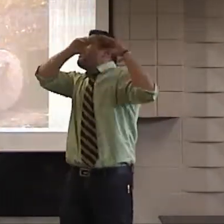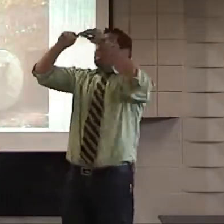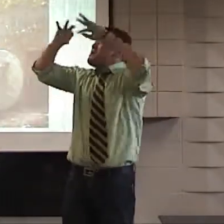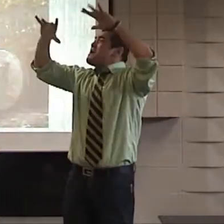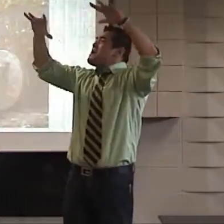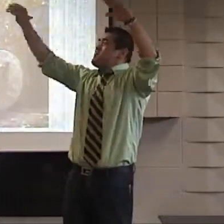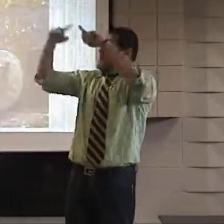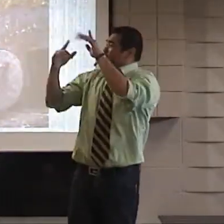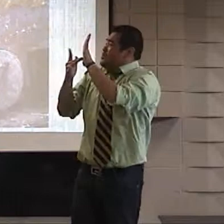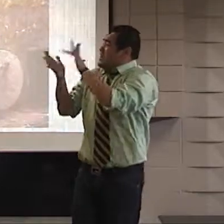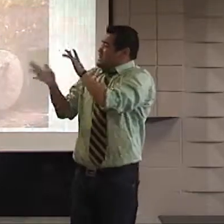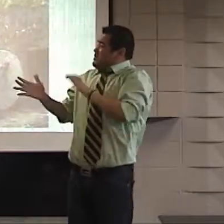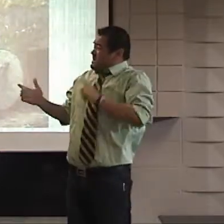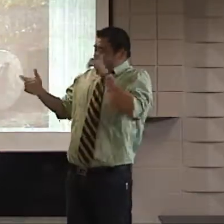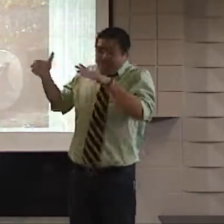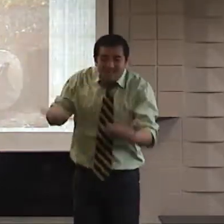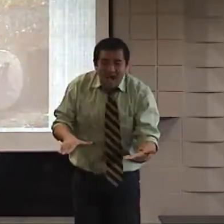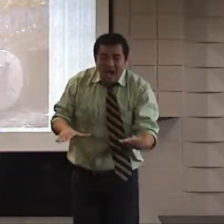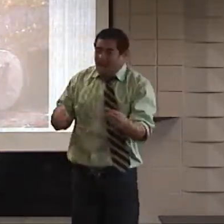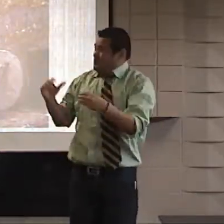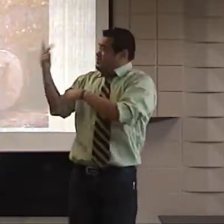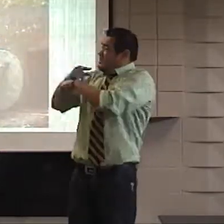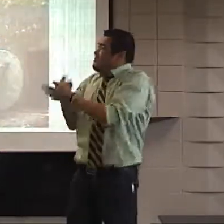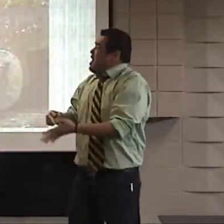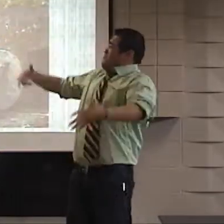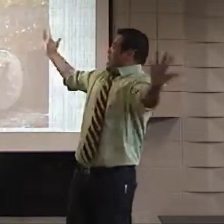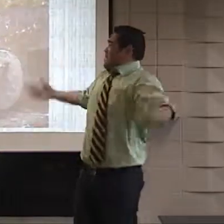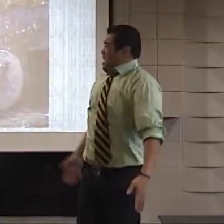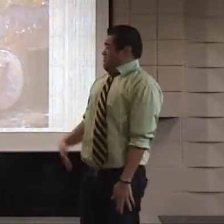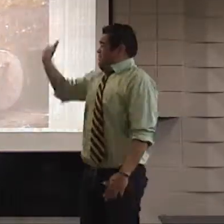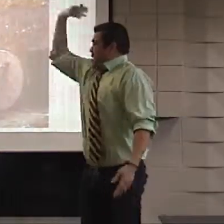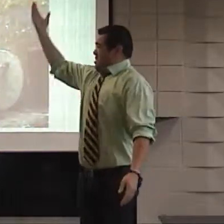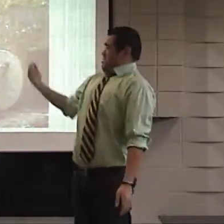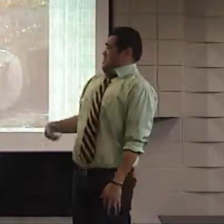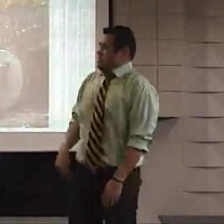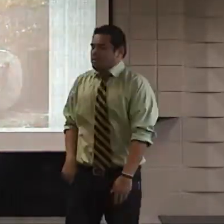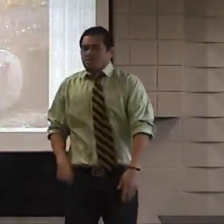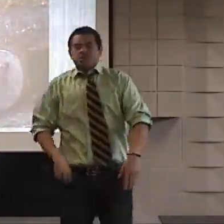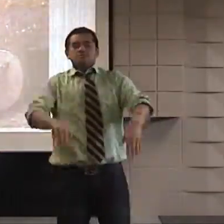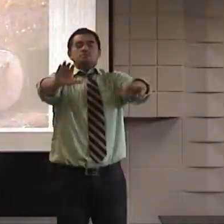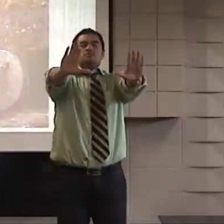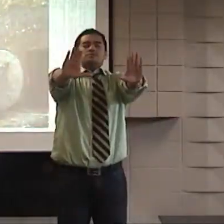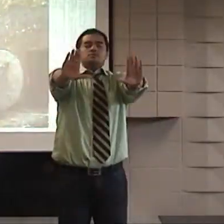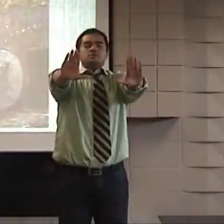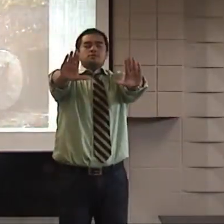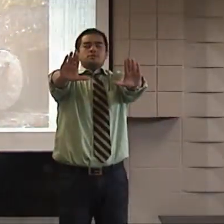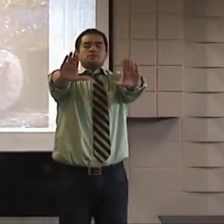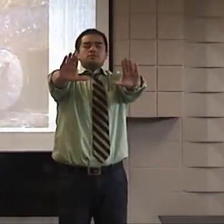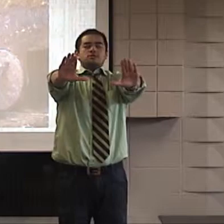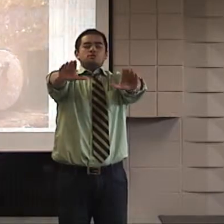been? The news is everywhere. Jesus is dead. And now we don't know if he's resurrected or if God has stolen. We don't know.